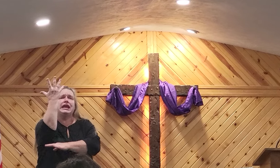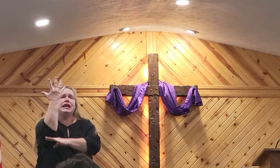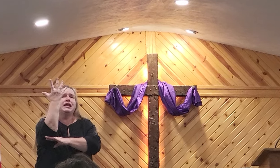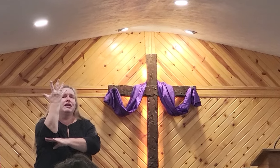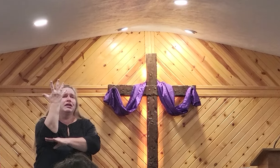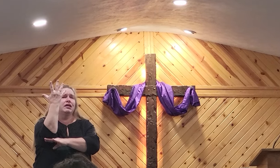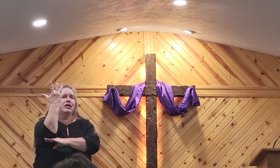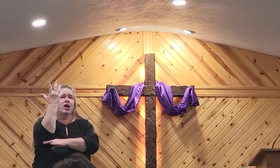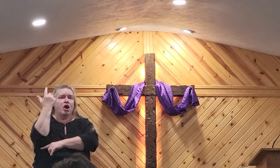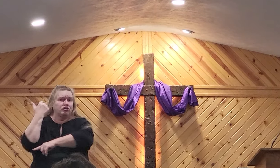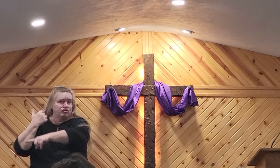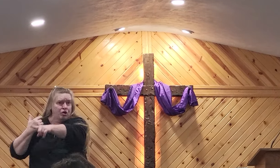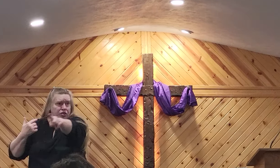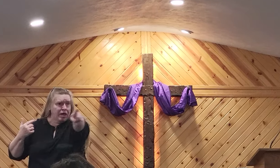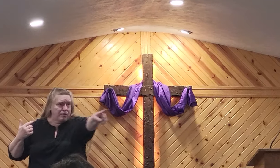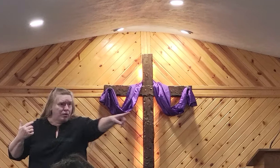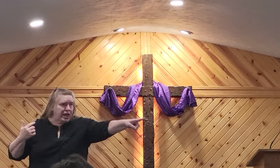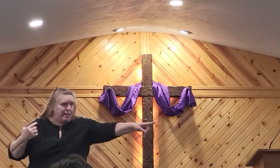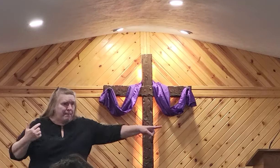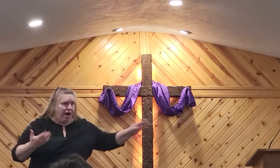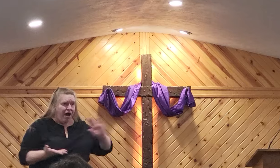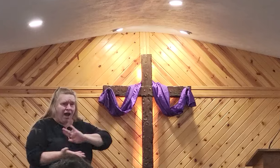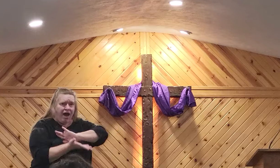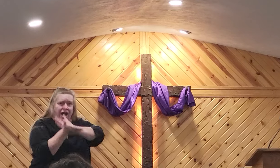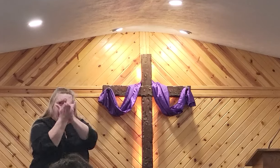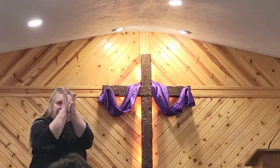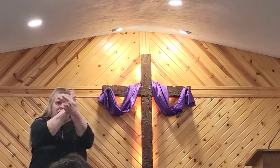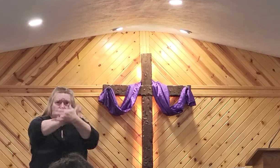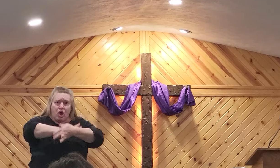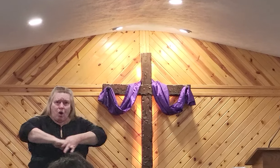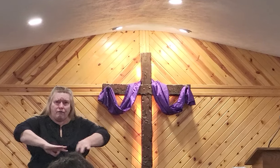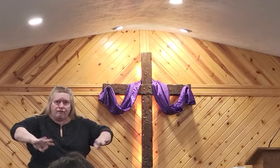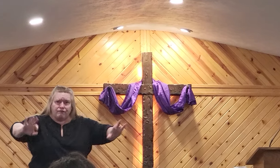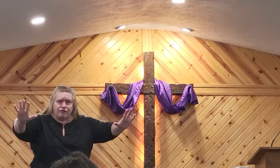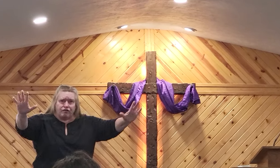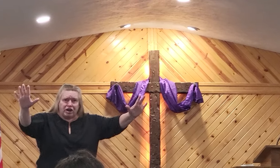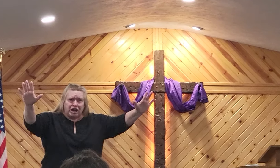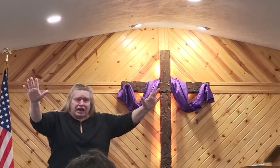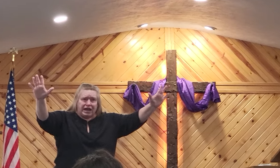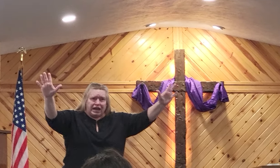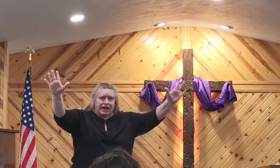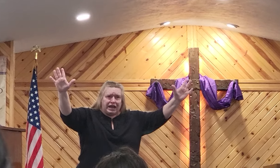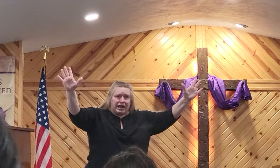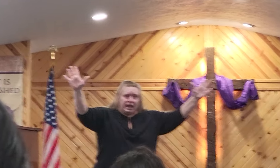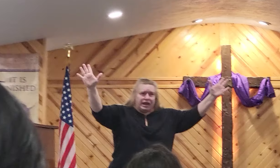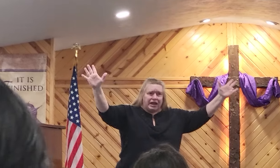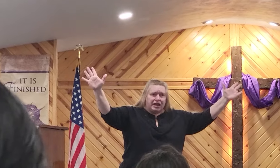tree so that we might go free.